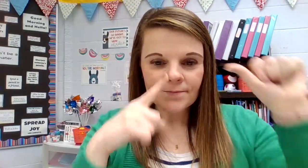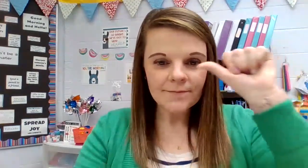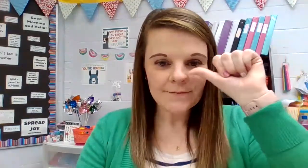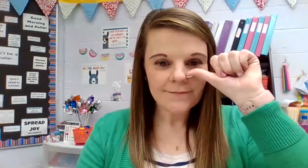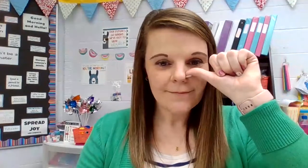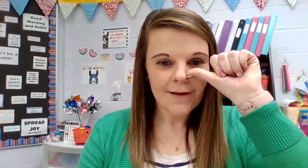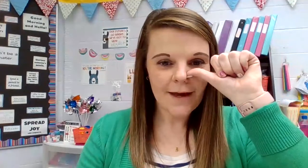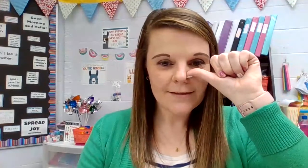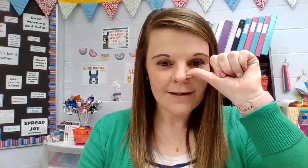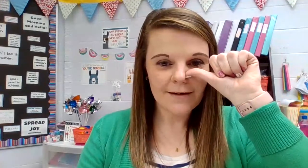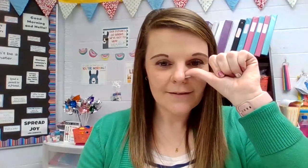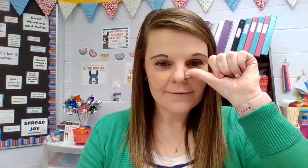Exhale.